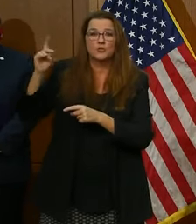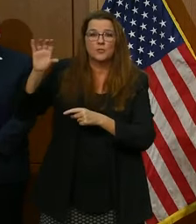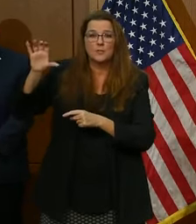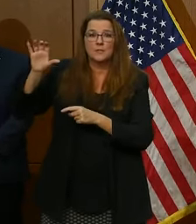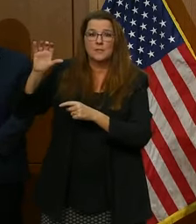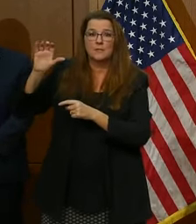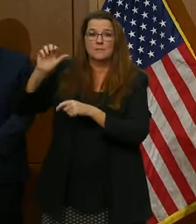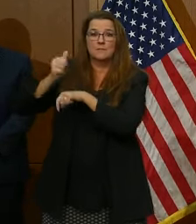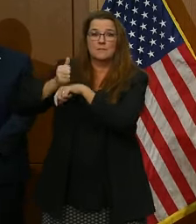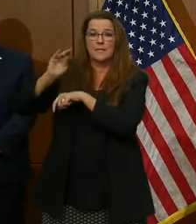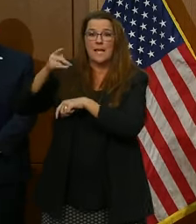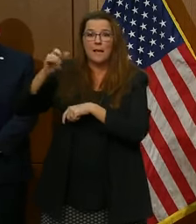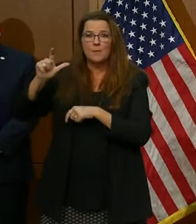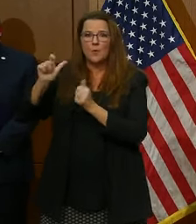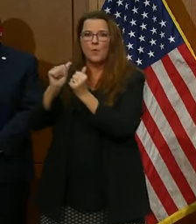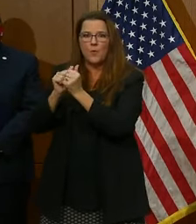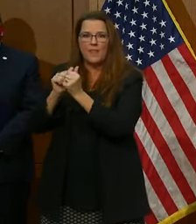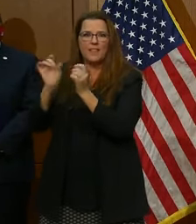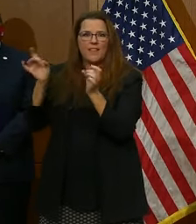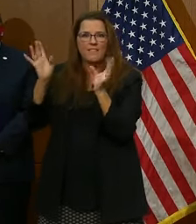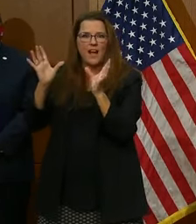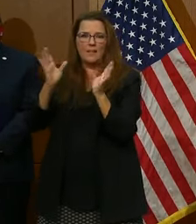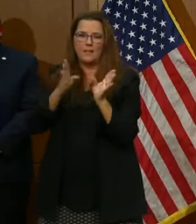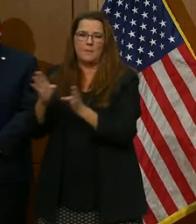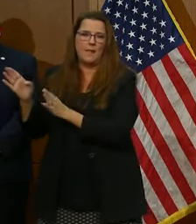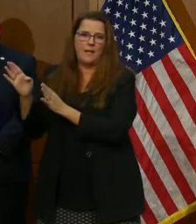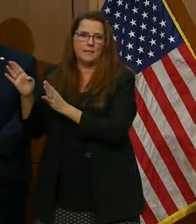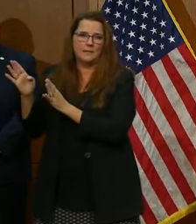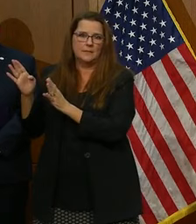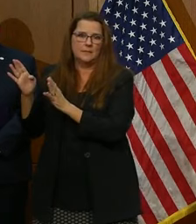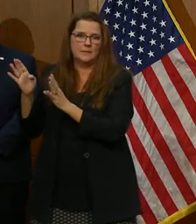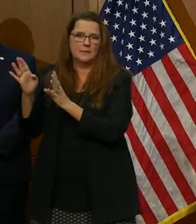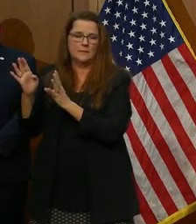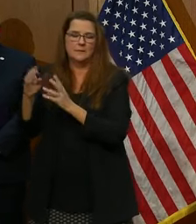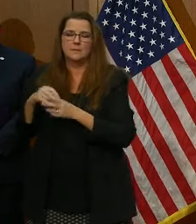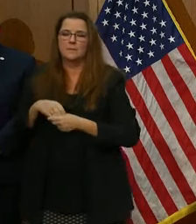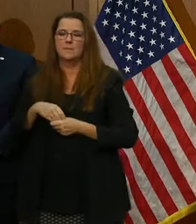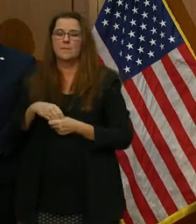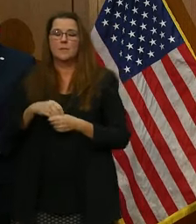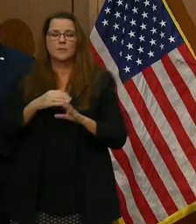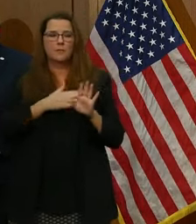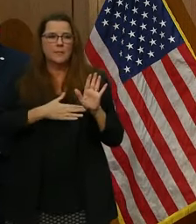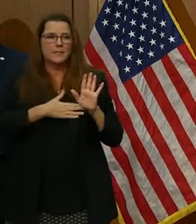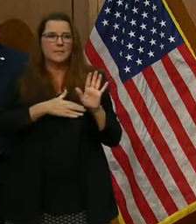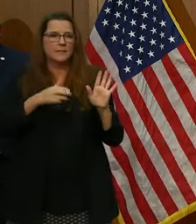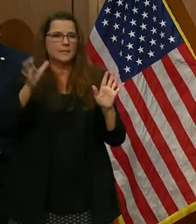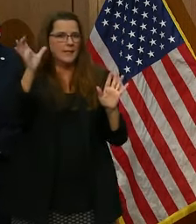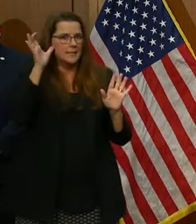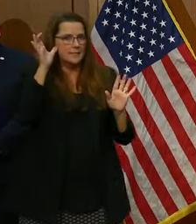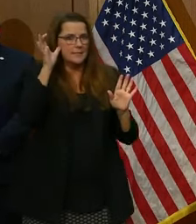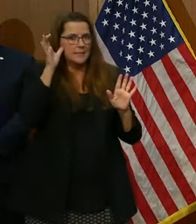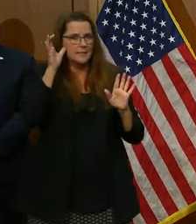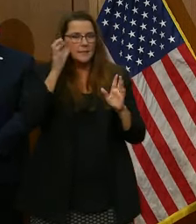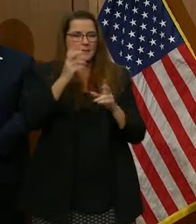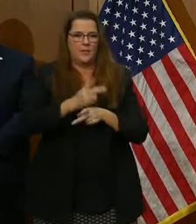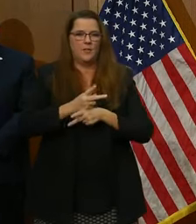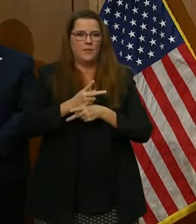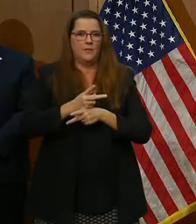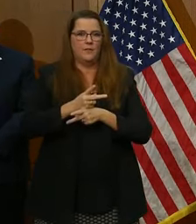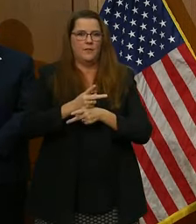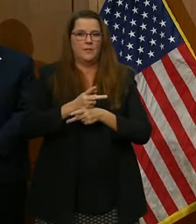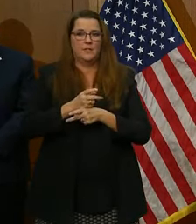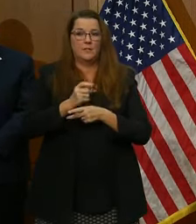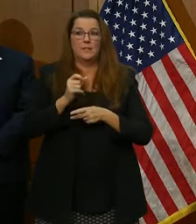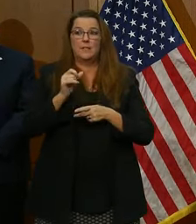plans. So I need everyone to listen very closely. If you're planning to come